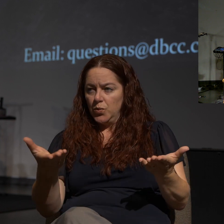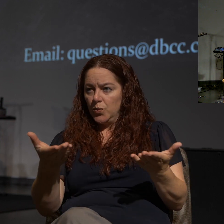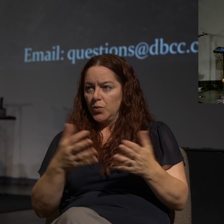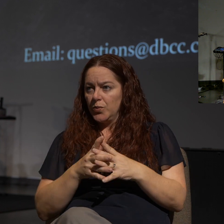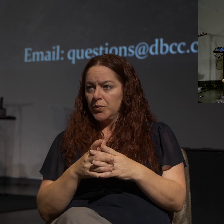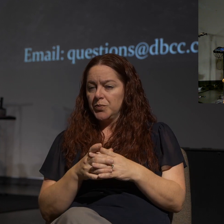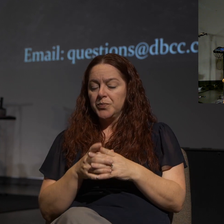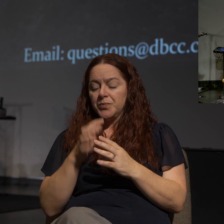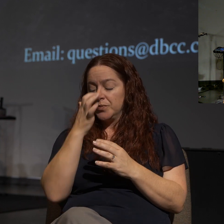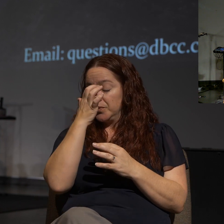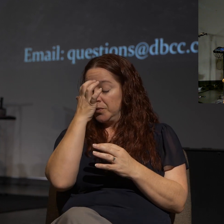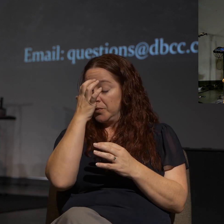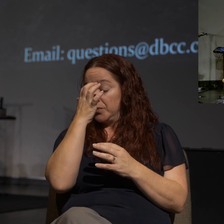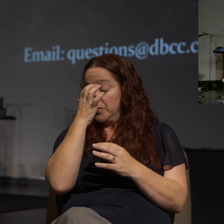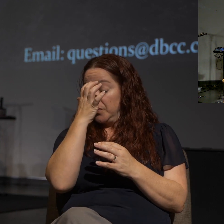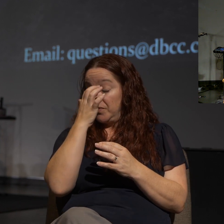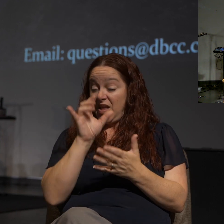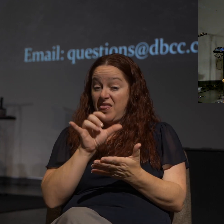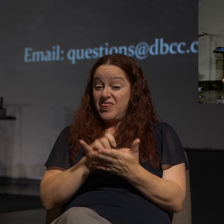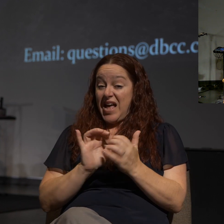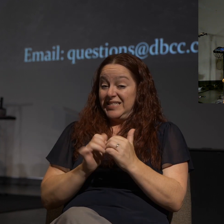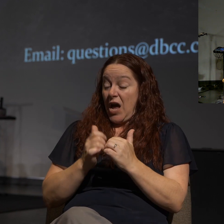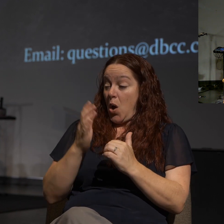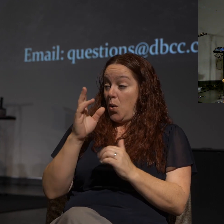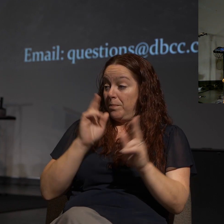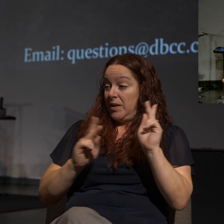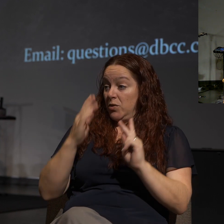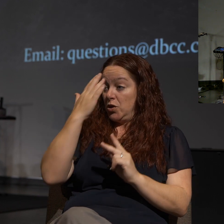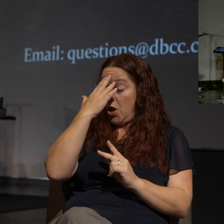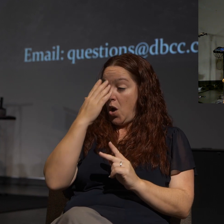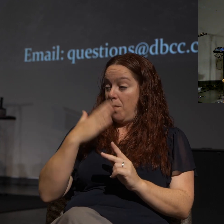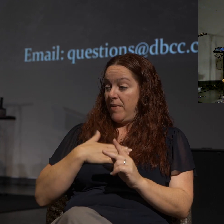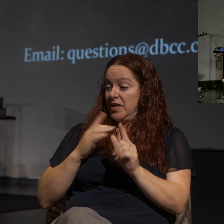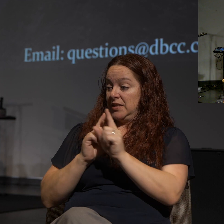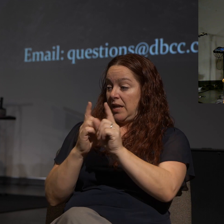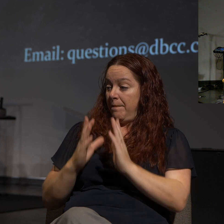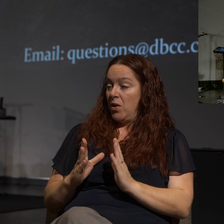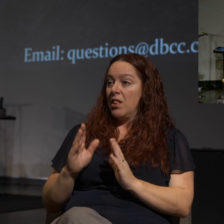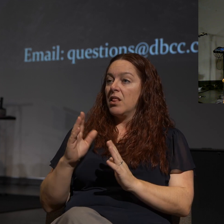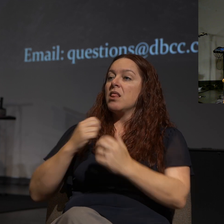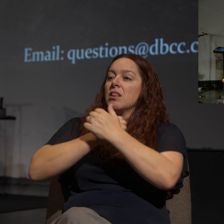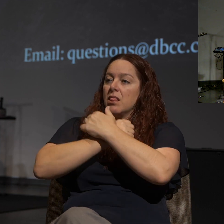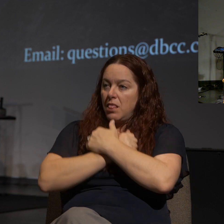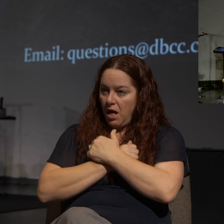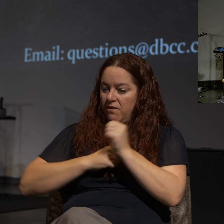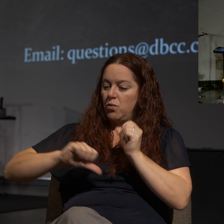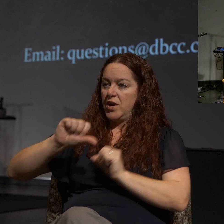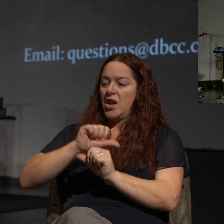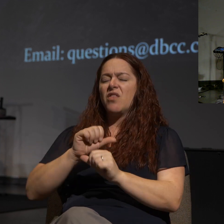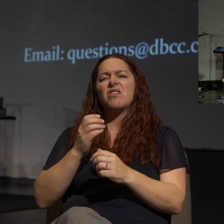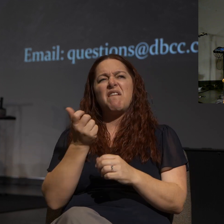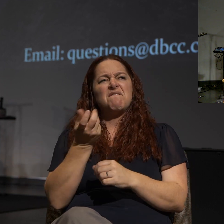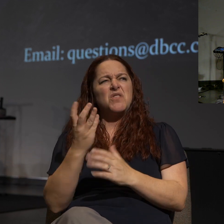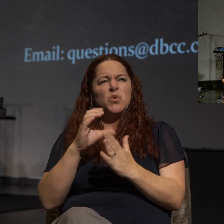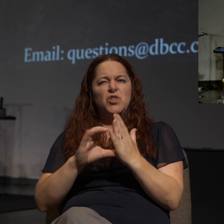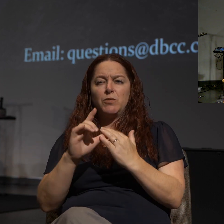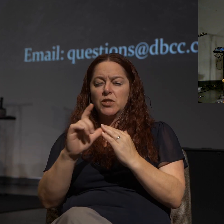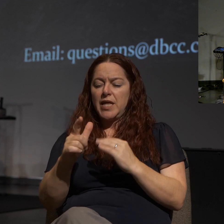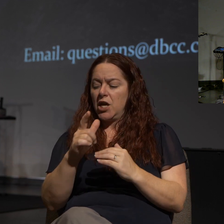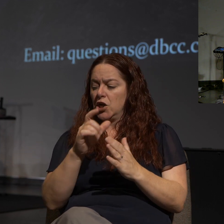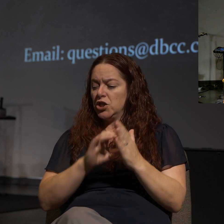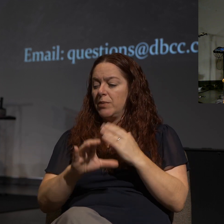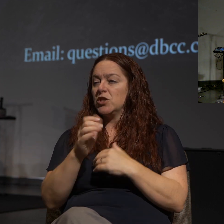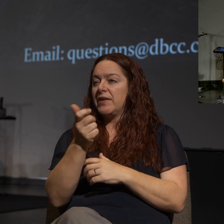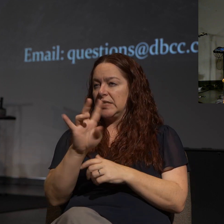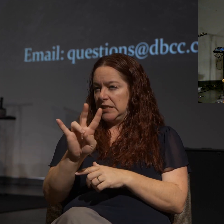You are also to love one another. This is how people will know that you're my disciples. If you love one another. And then a couple chapters later, in chapter